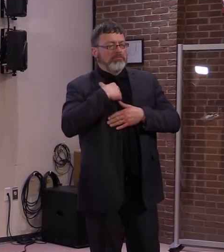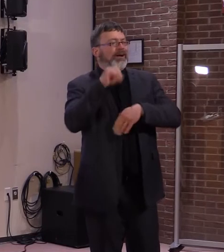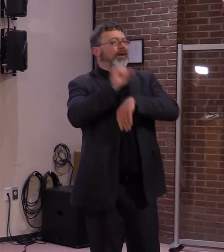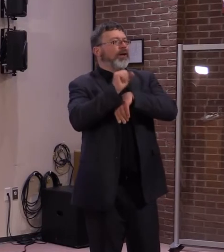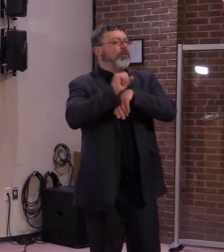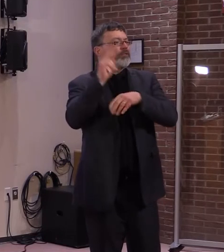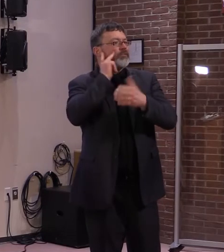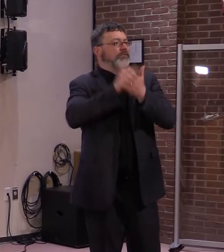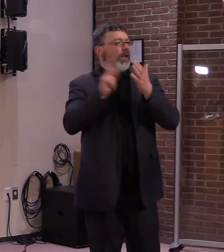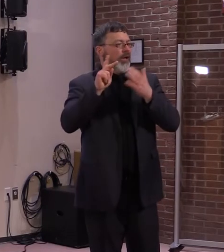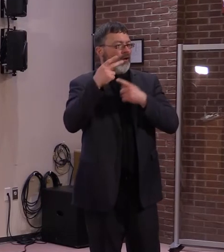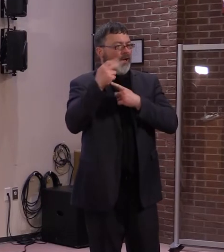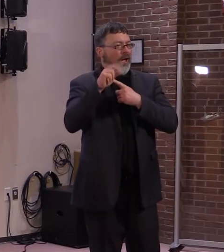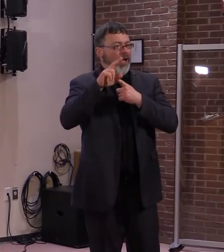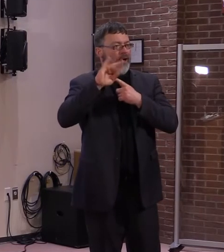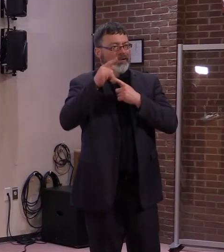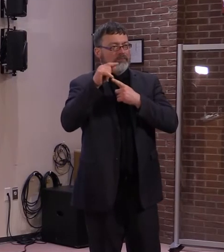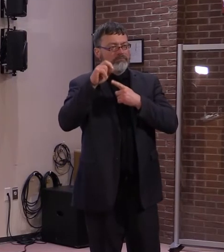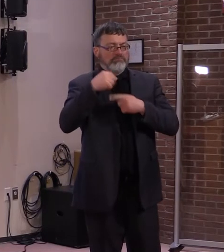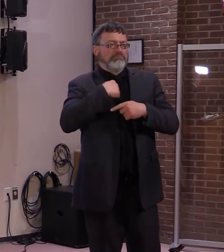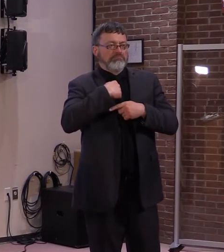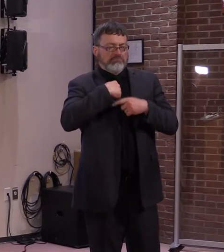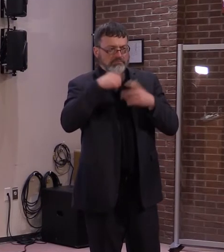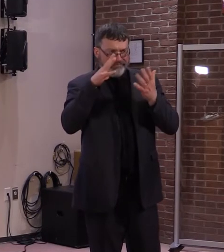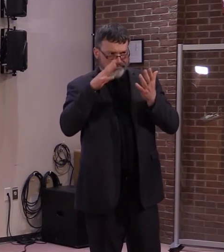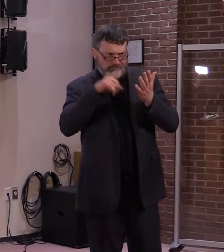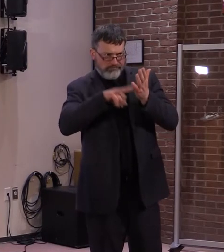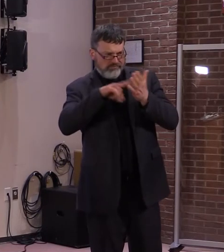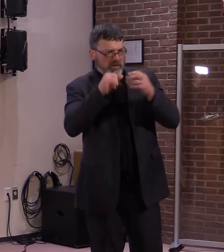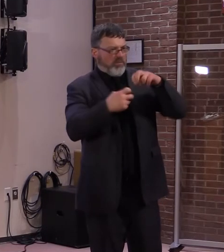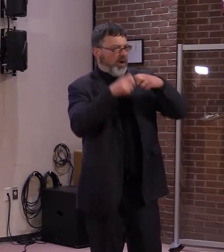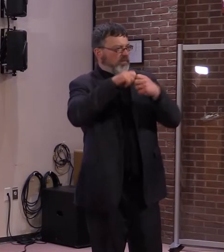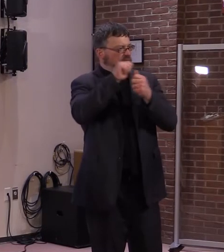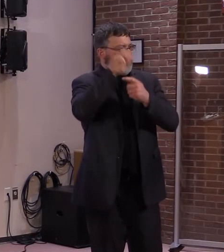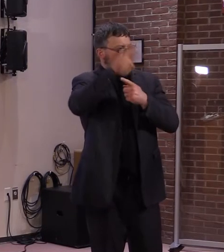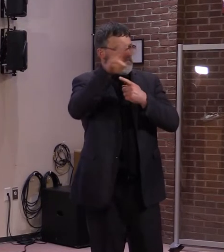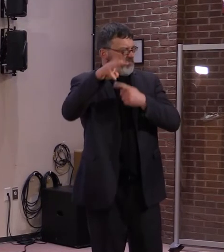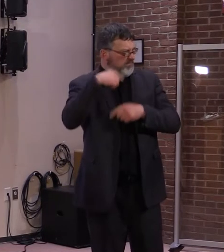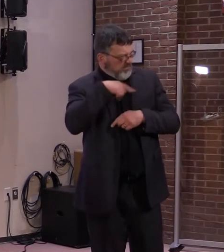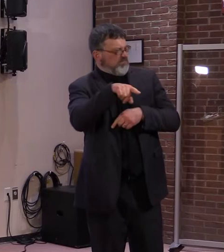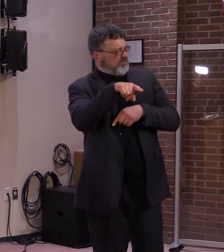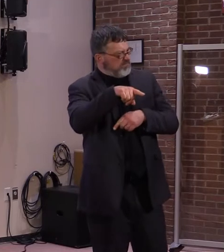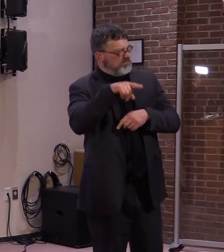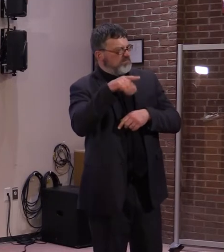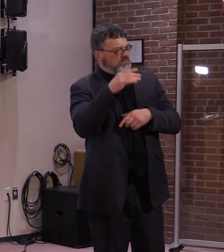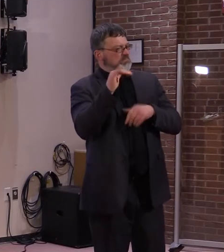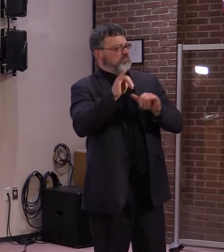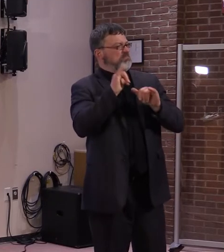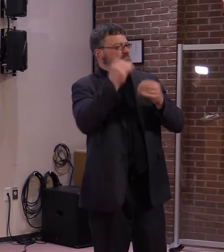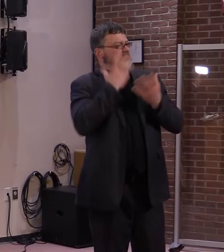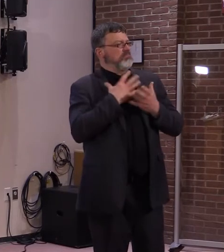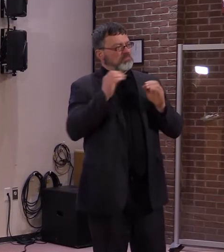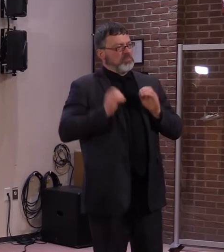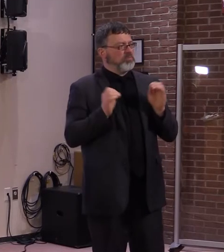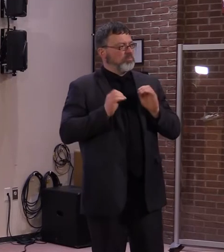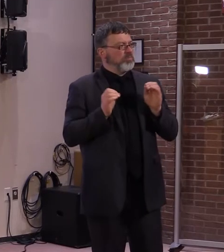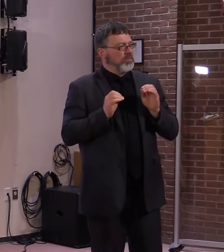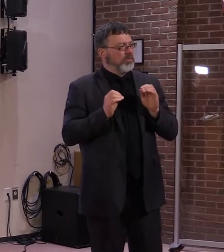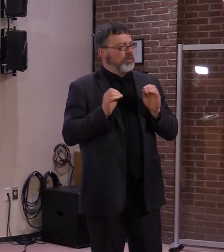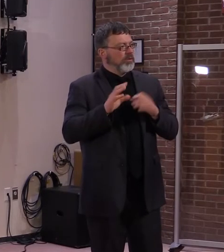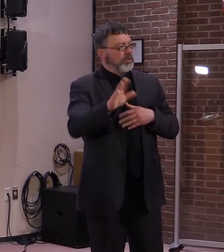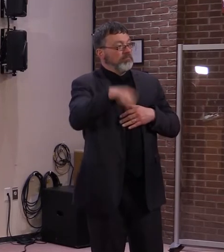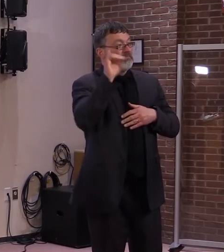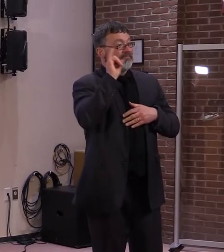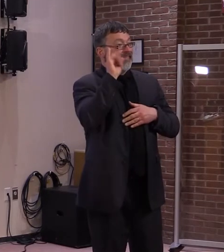review back. There are processes in place that prevent someone from opening a new benefit year prior to the